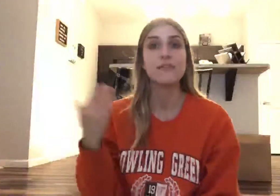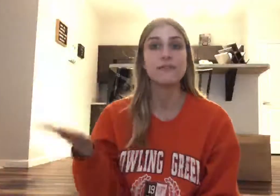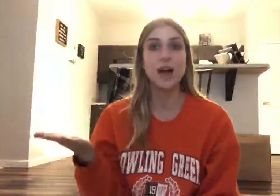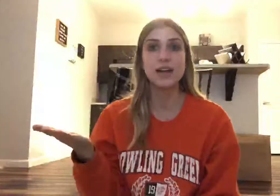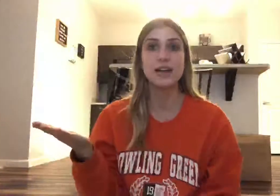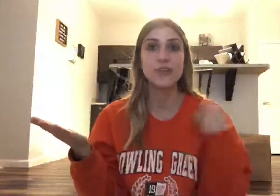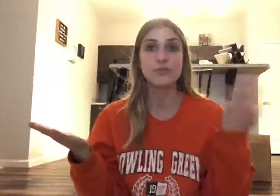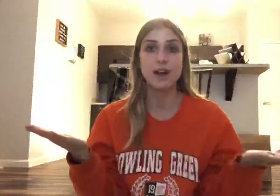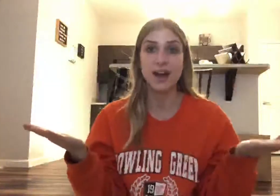Fun, run.